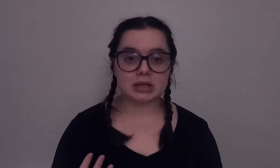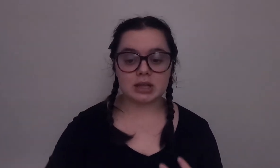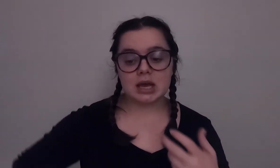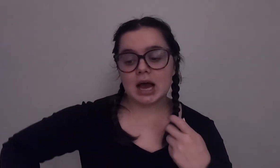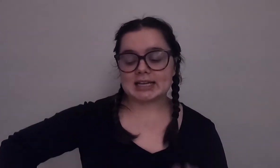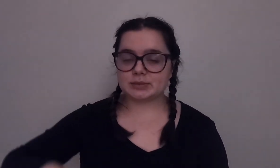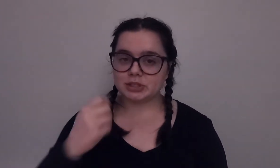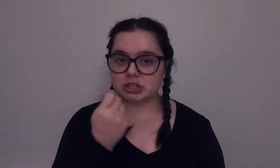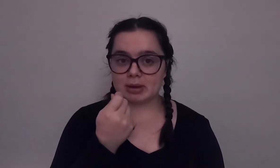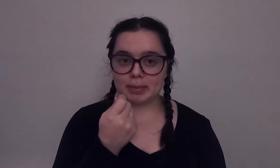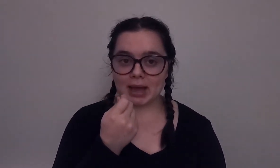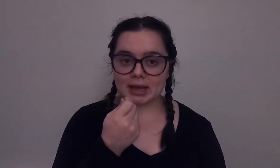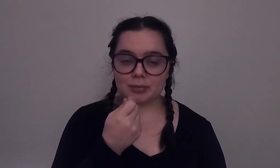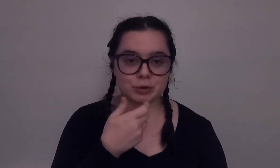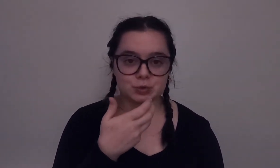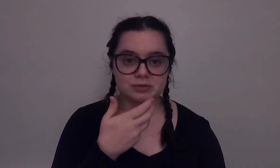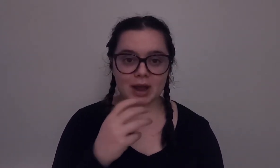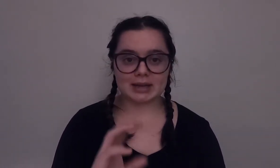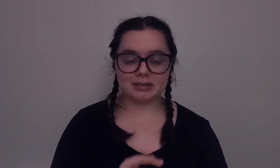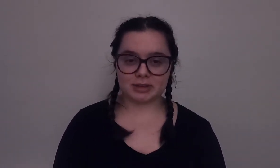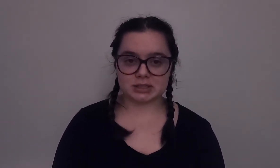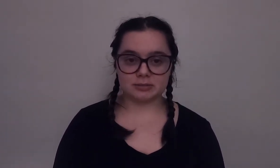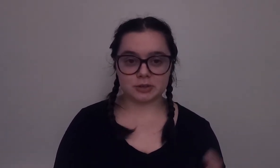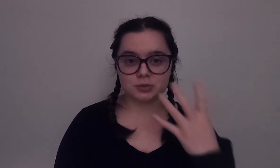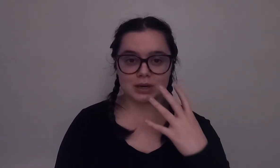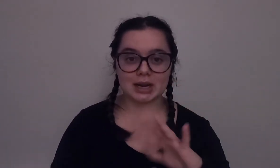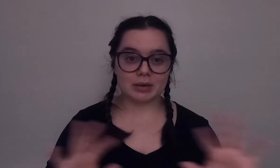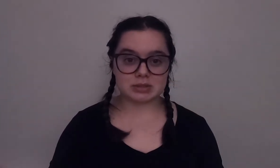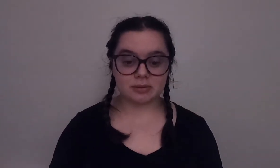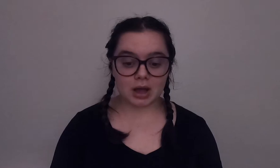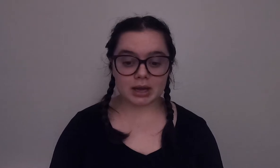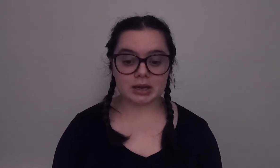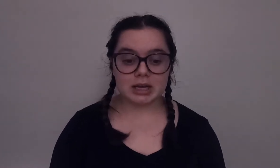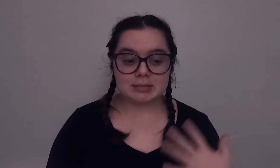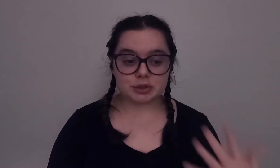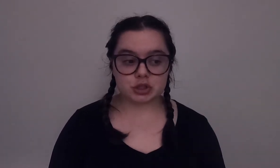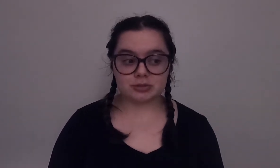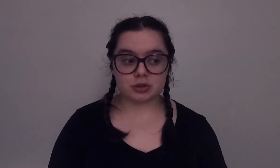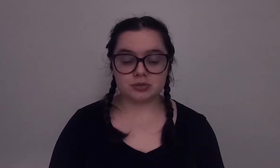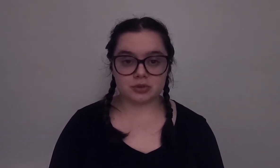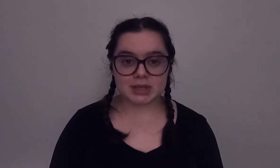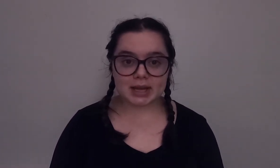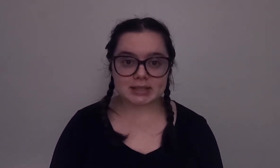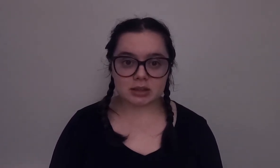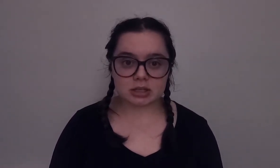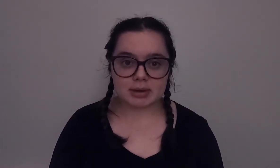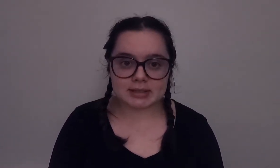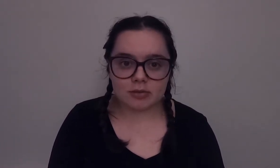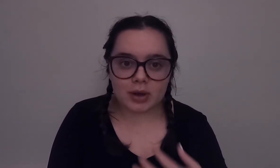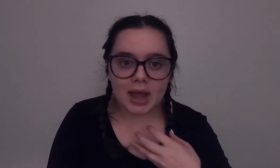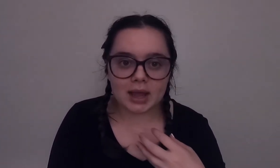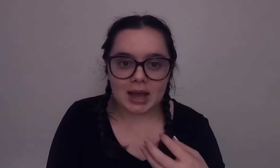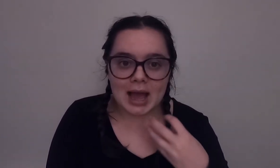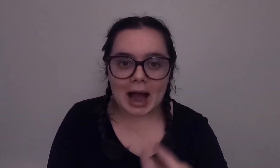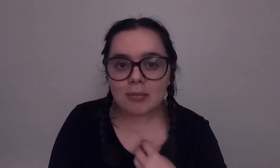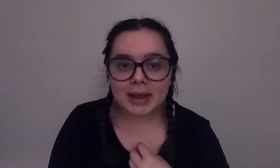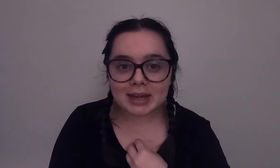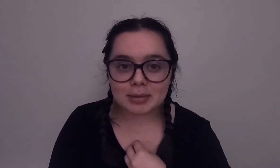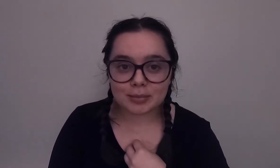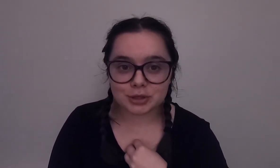I switched to my backup which was fine he fixed the first one and I was fine but just for those few seconds I thought to myself okay how am I going to be able to